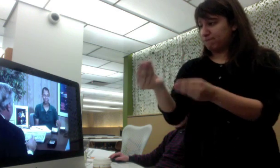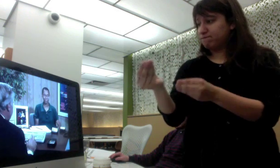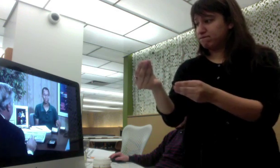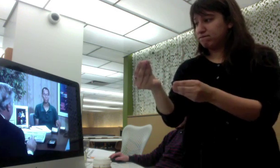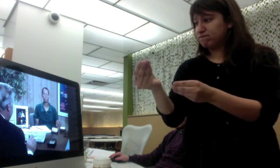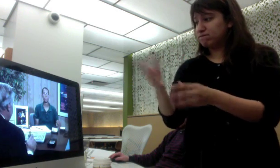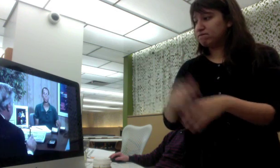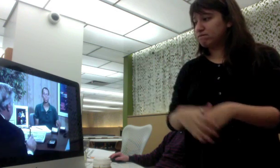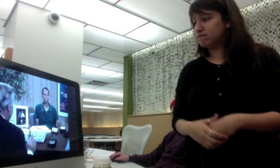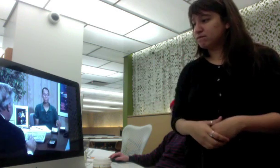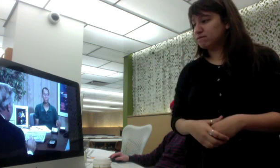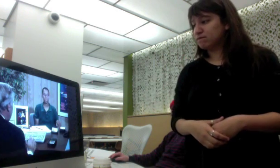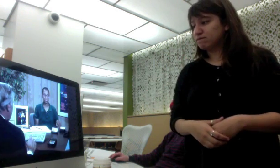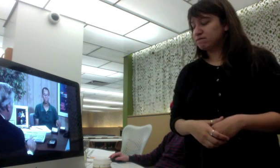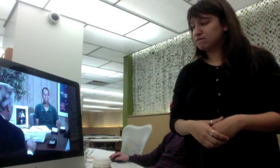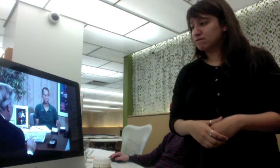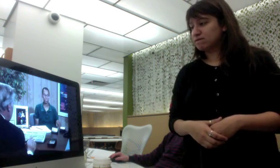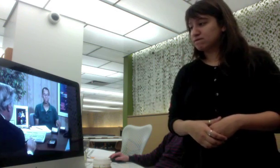Um,